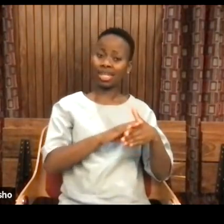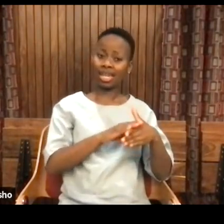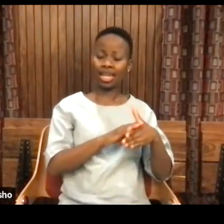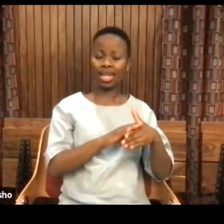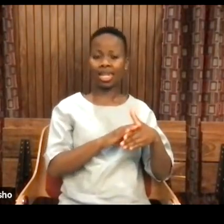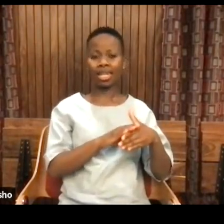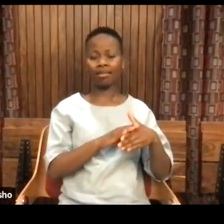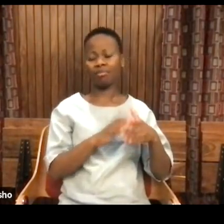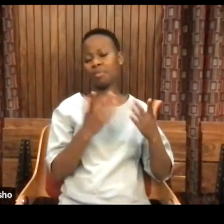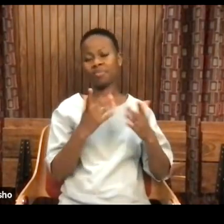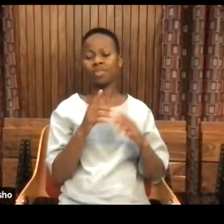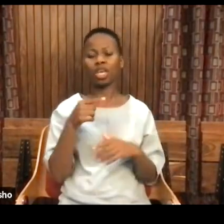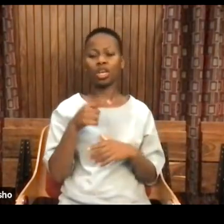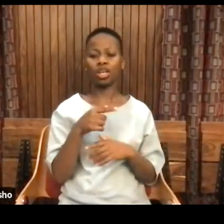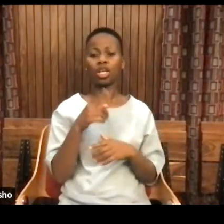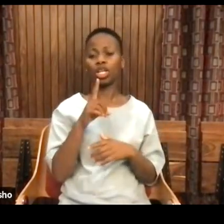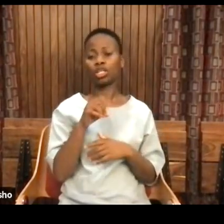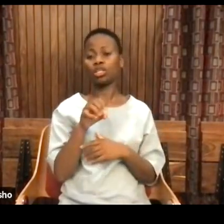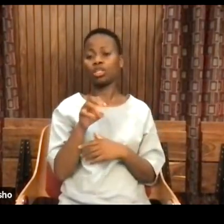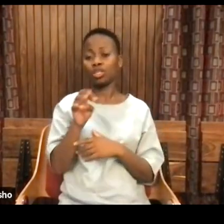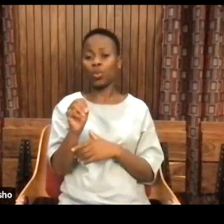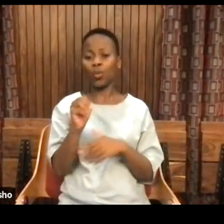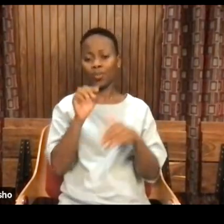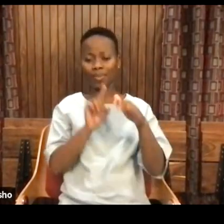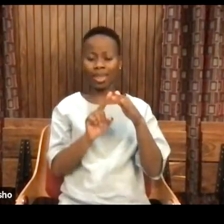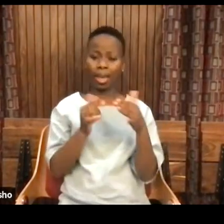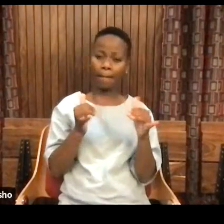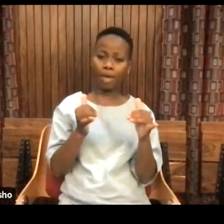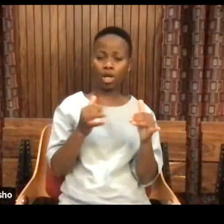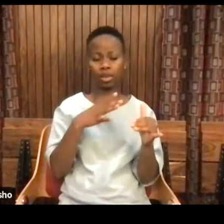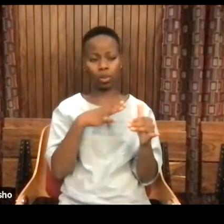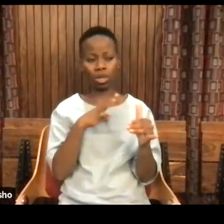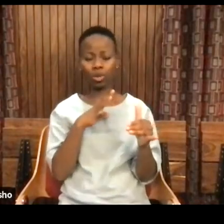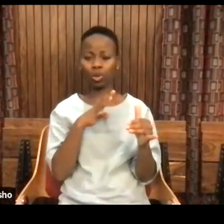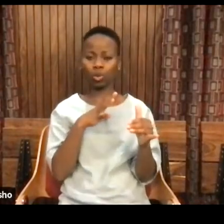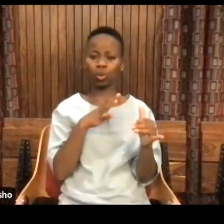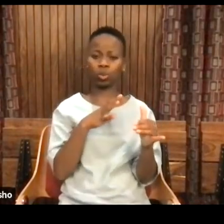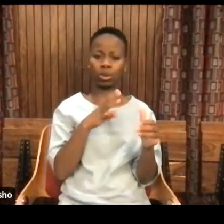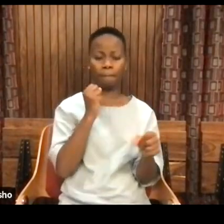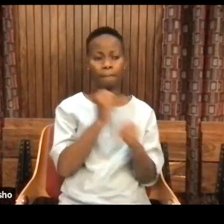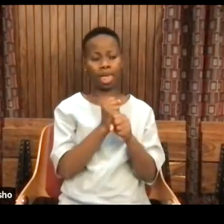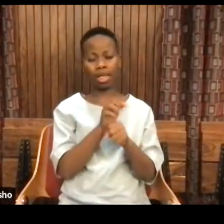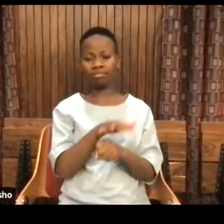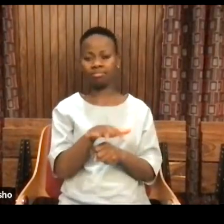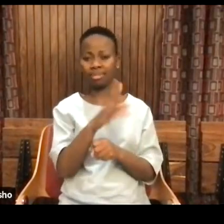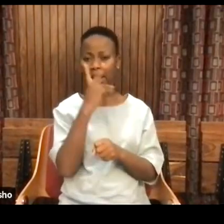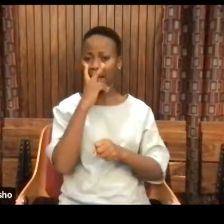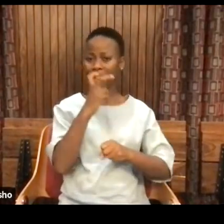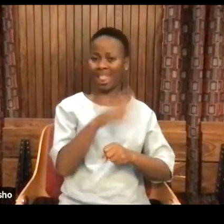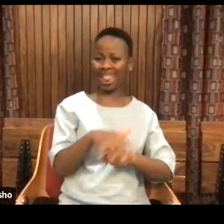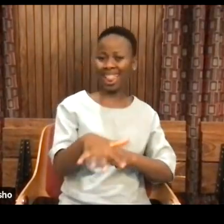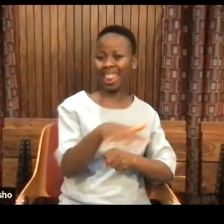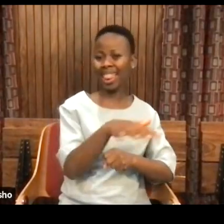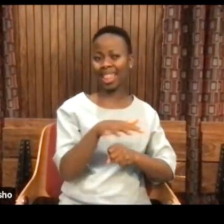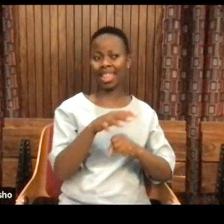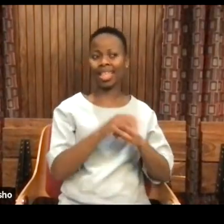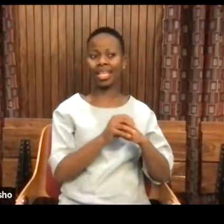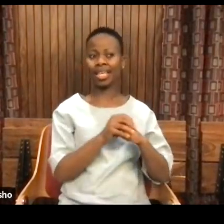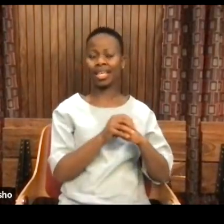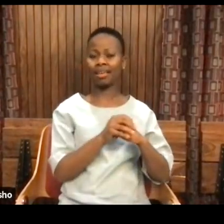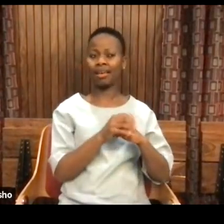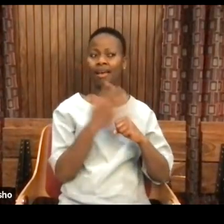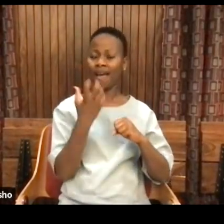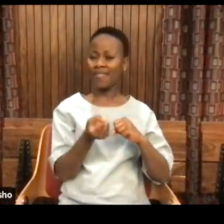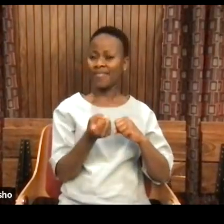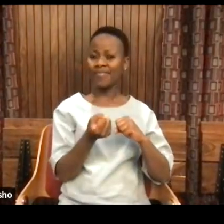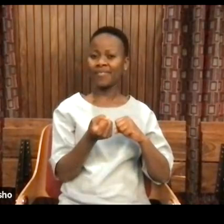impression on people. That's a corny philosophical joke, by the way. You have Kant trying to be, oh, you got it,